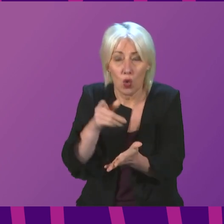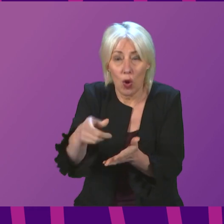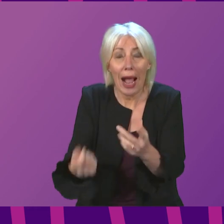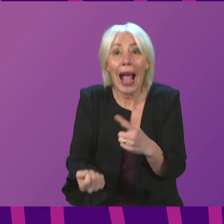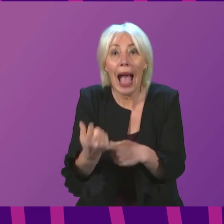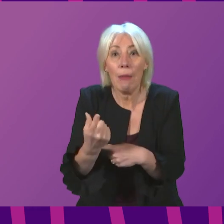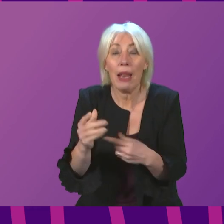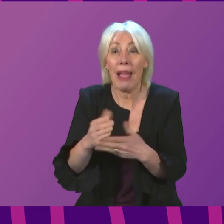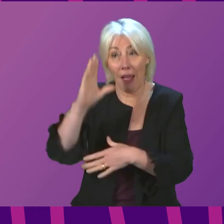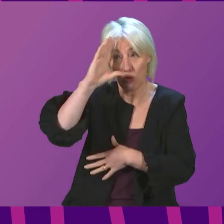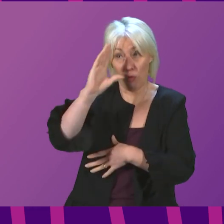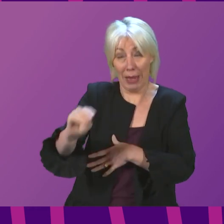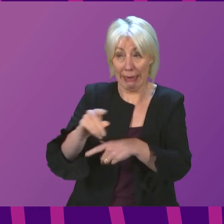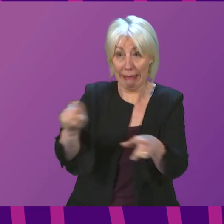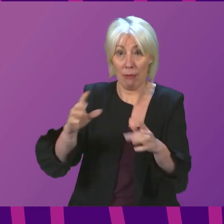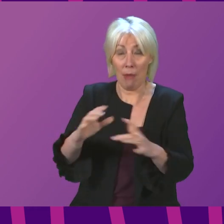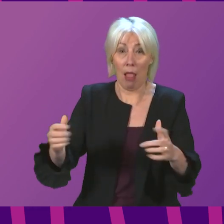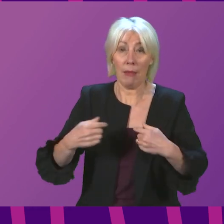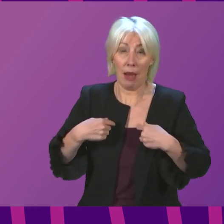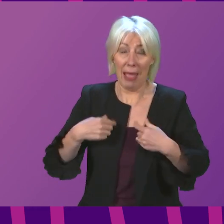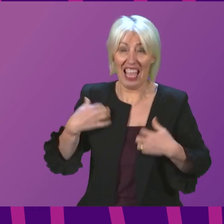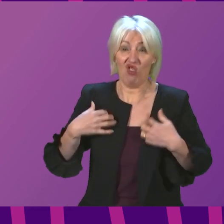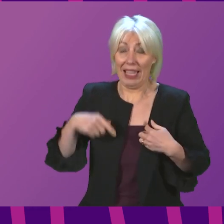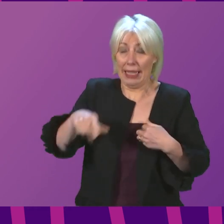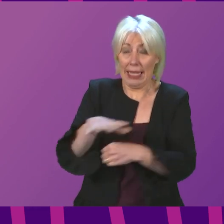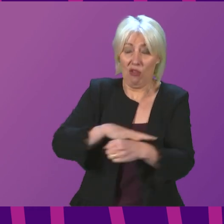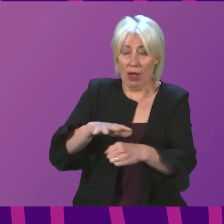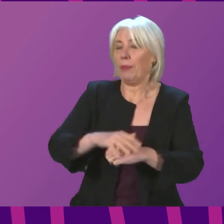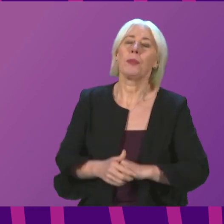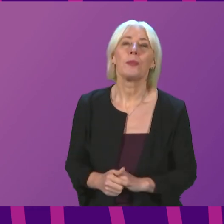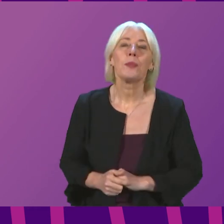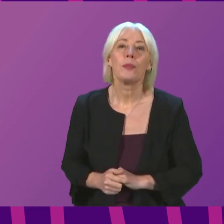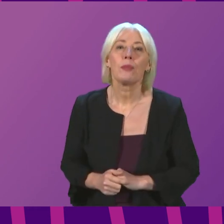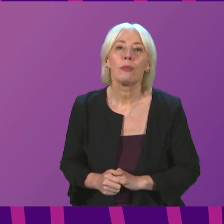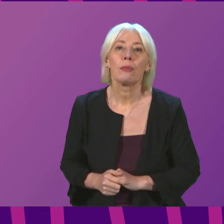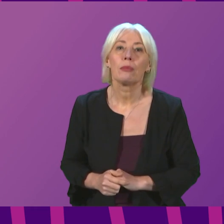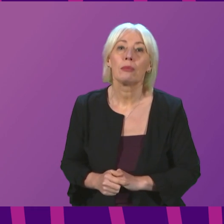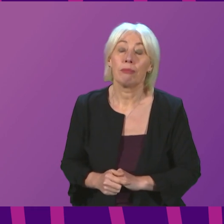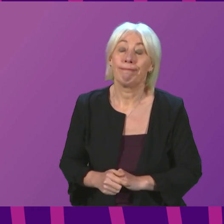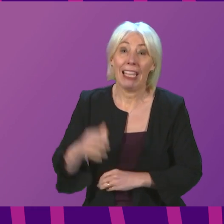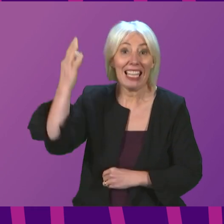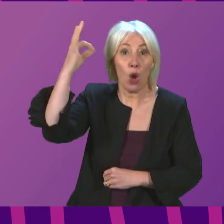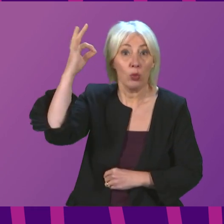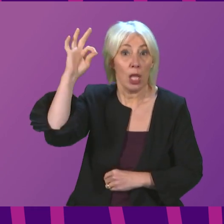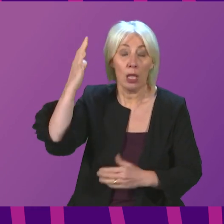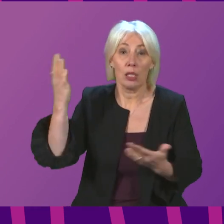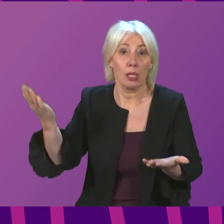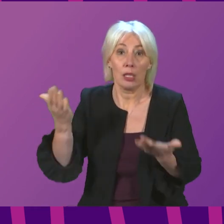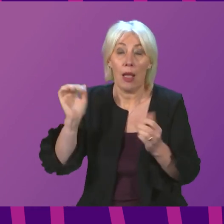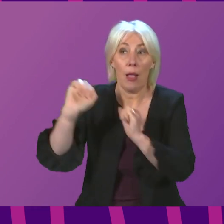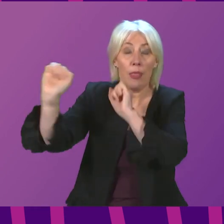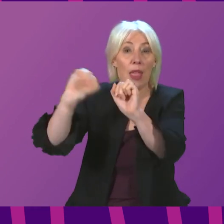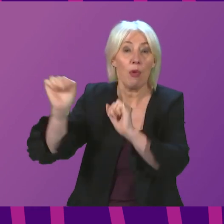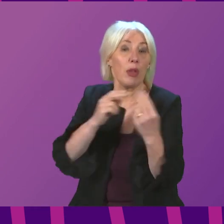I remind Parliament of my register of interest? The Prime Minister of is responsible for